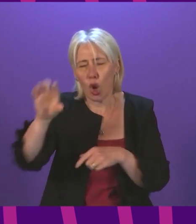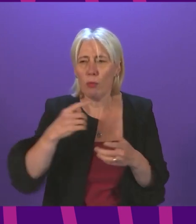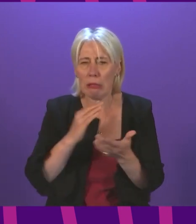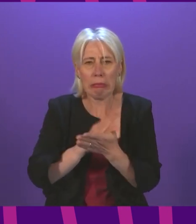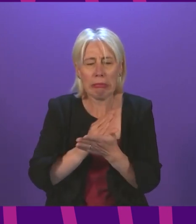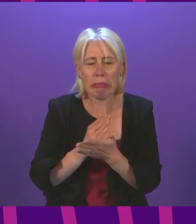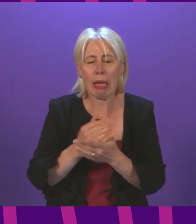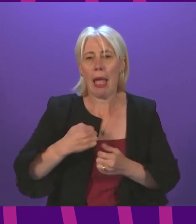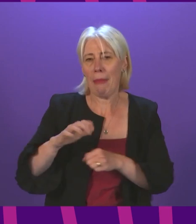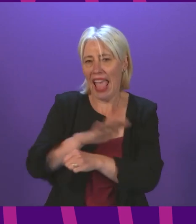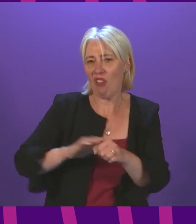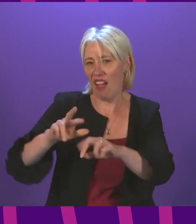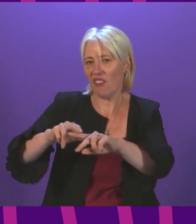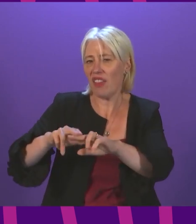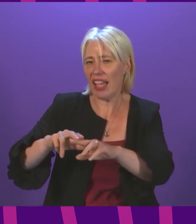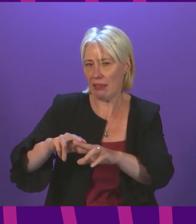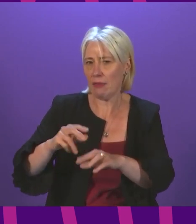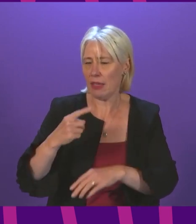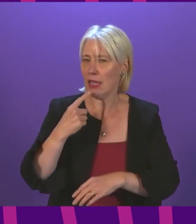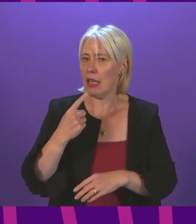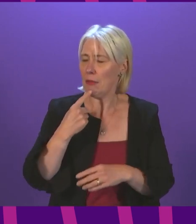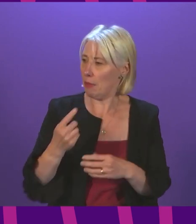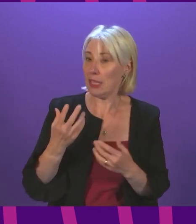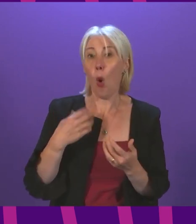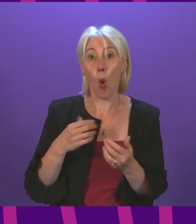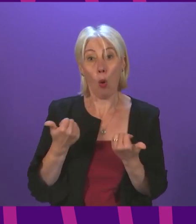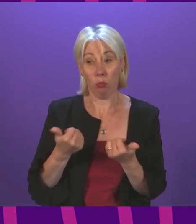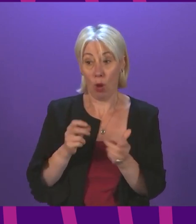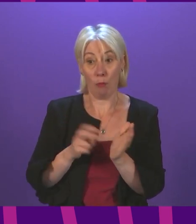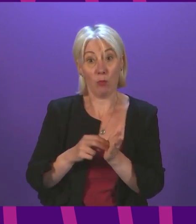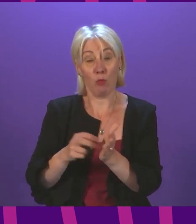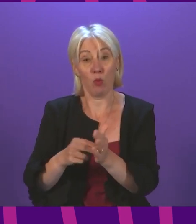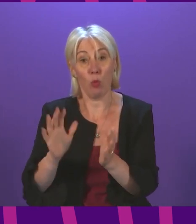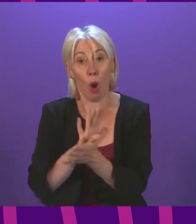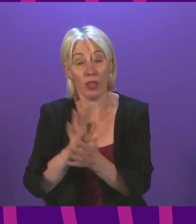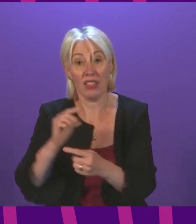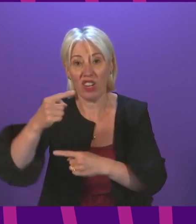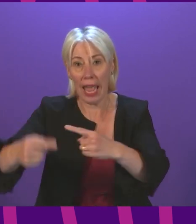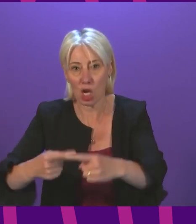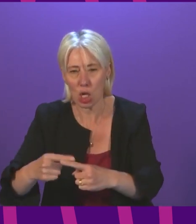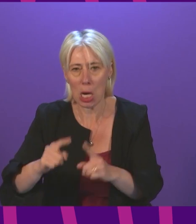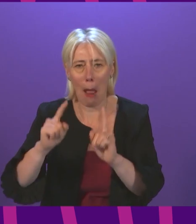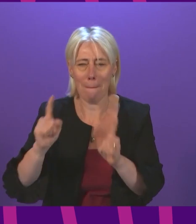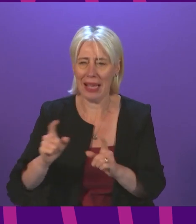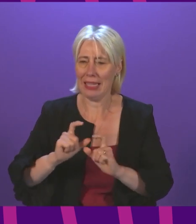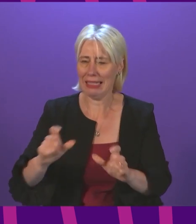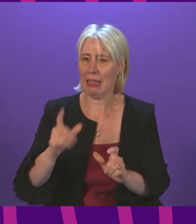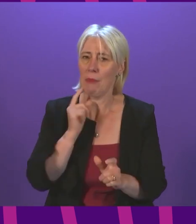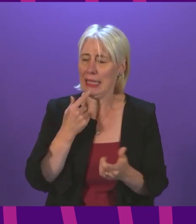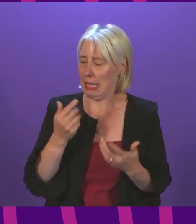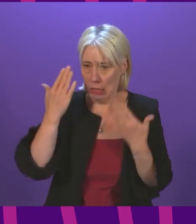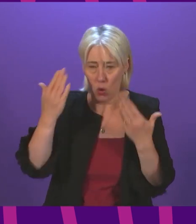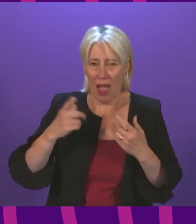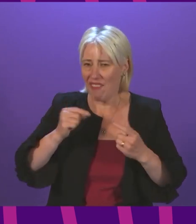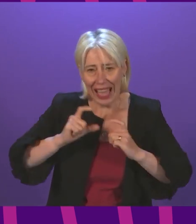in kirkorri area have revealed that most have reported a healthy number of bookings for next year the majority have serious doubts regarding their ability to continue